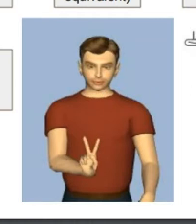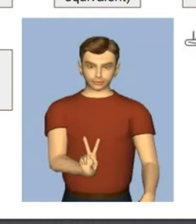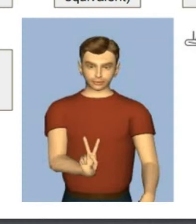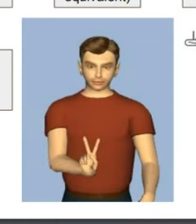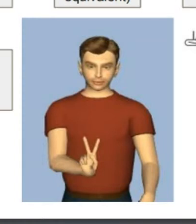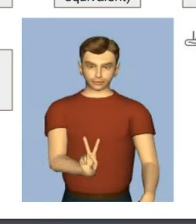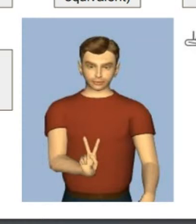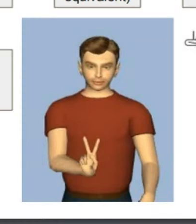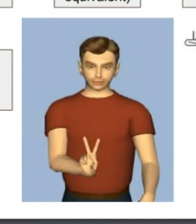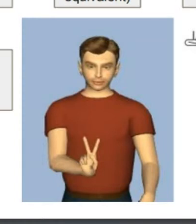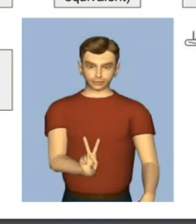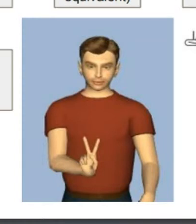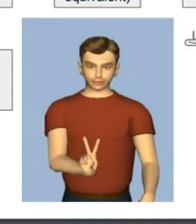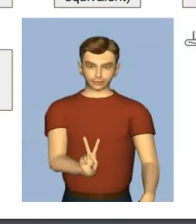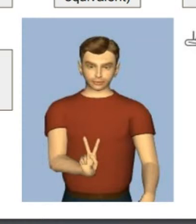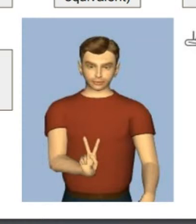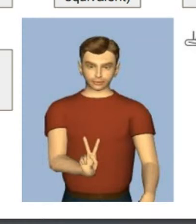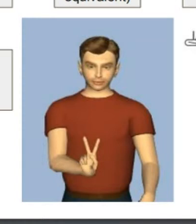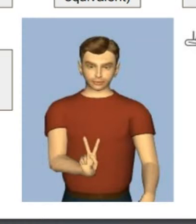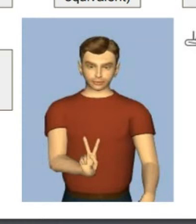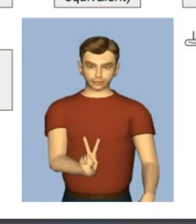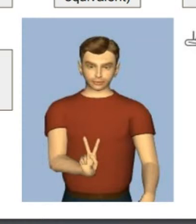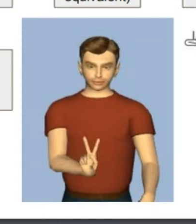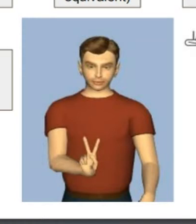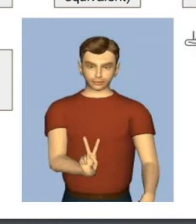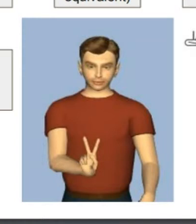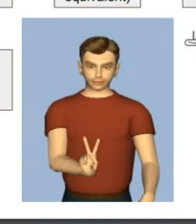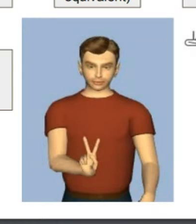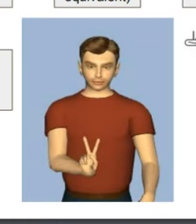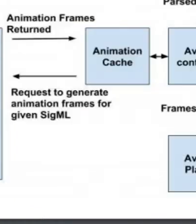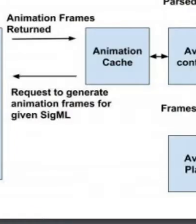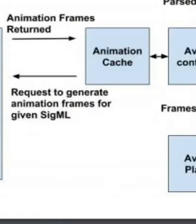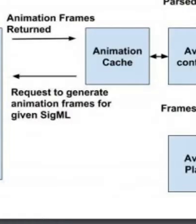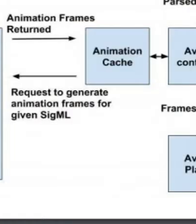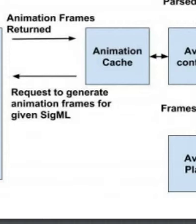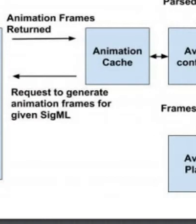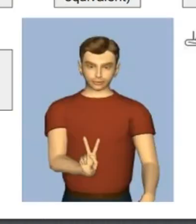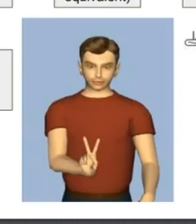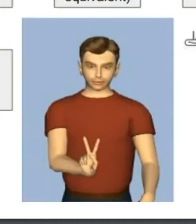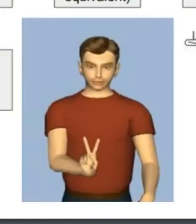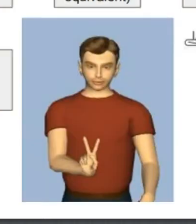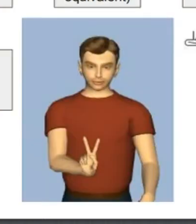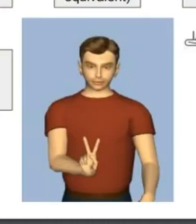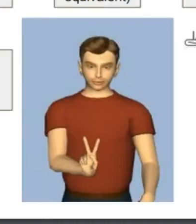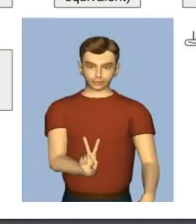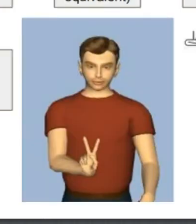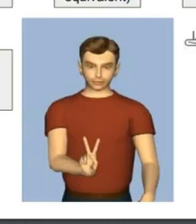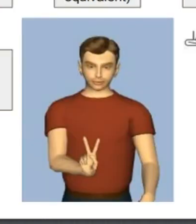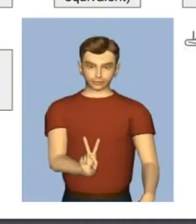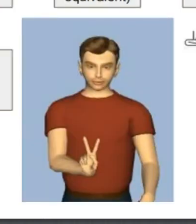the rendering of the animation frames is done, which is later played by the avatar.